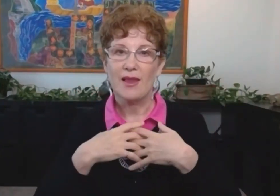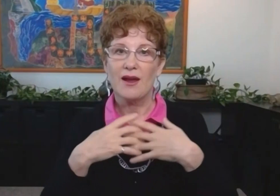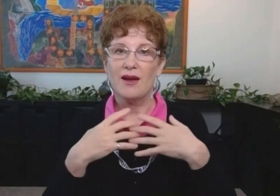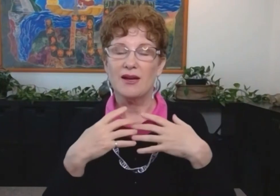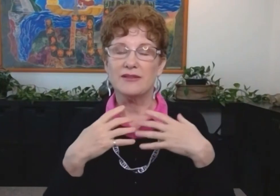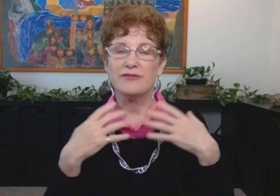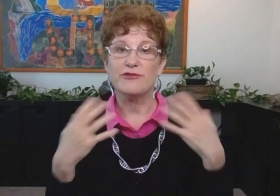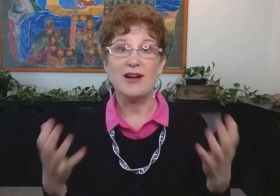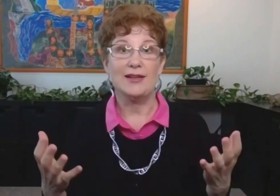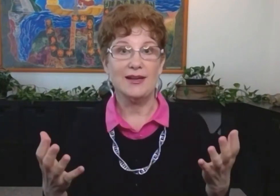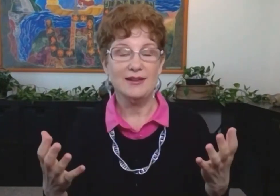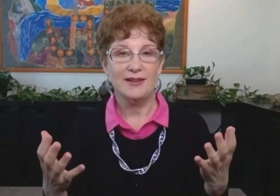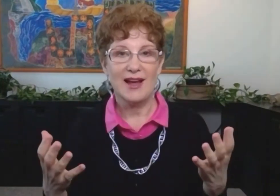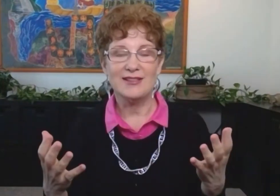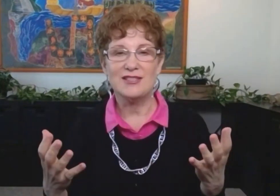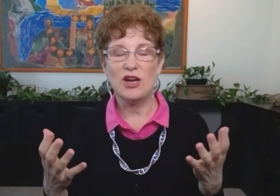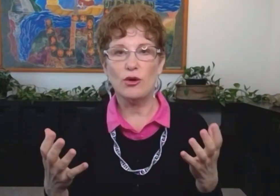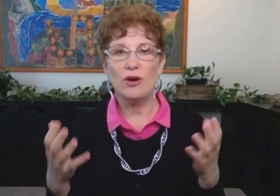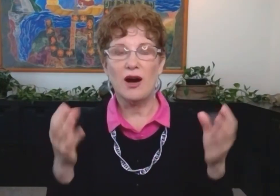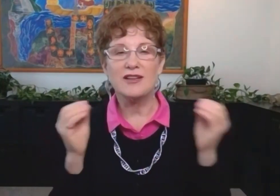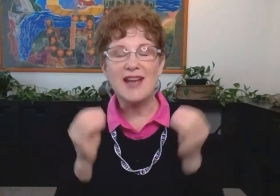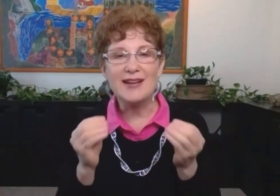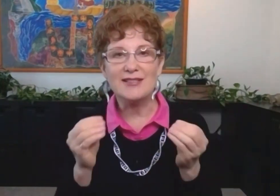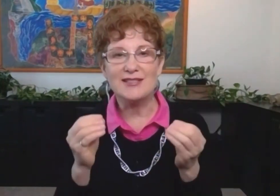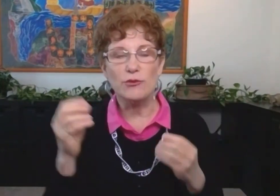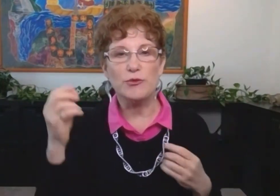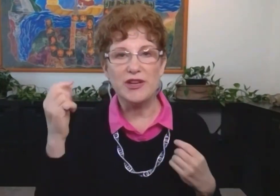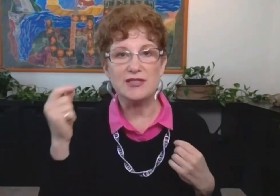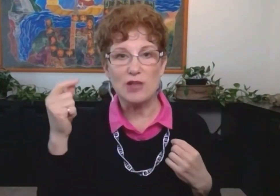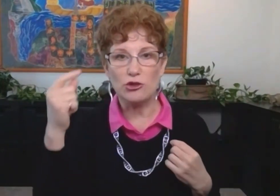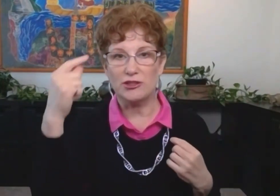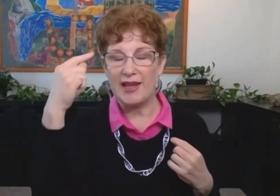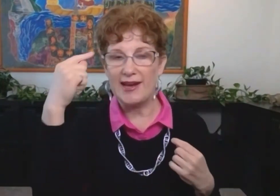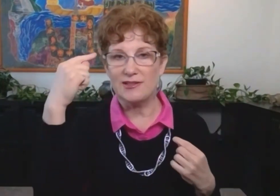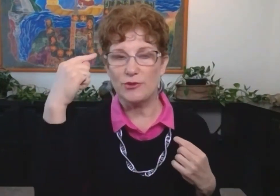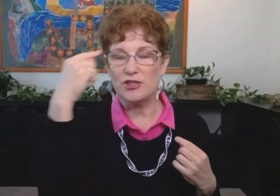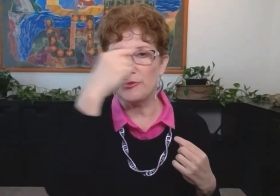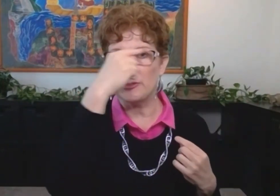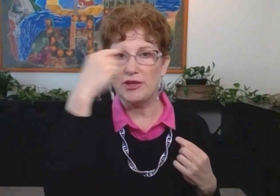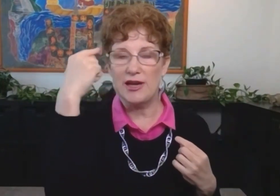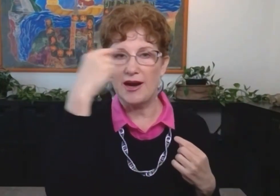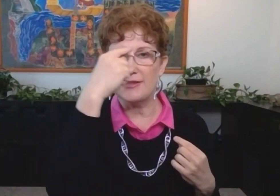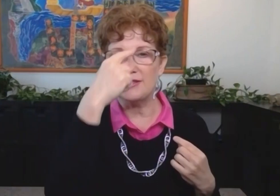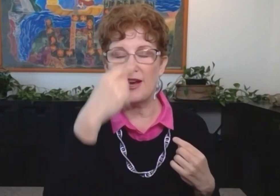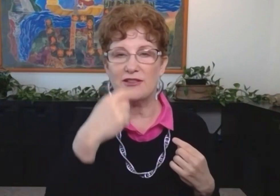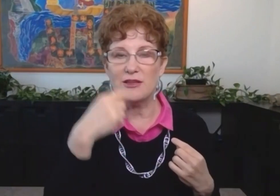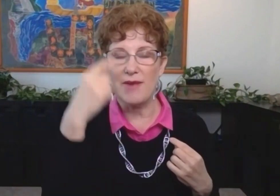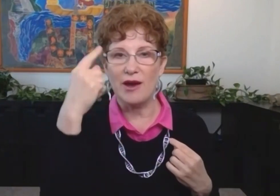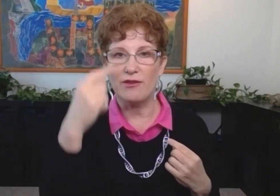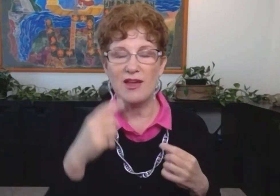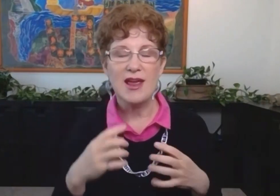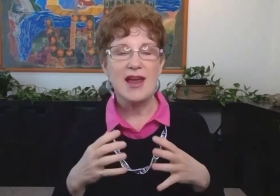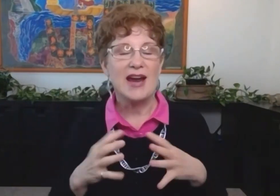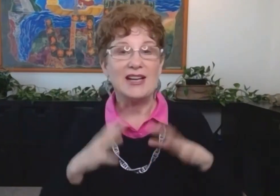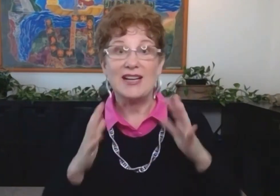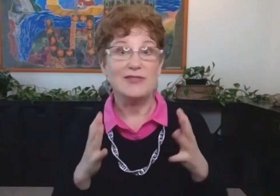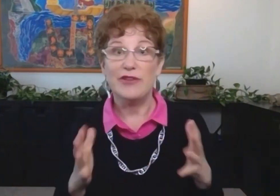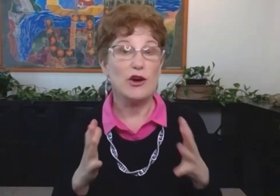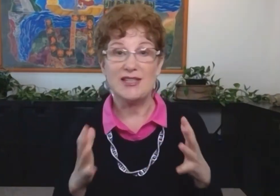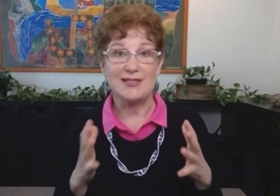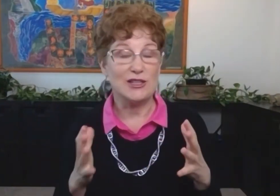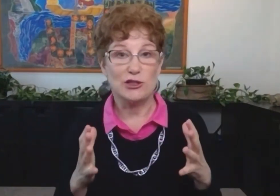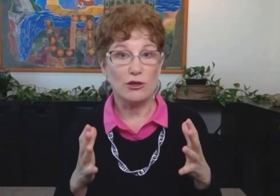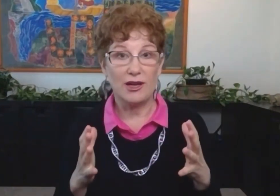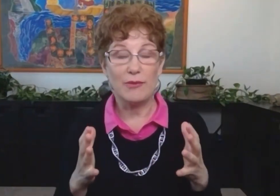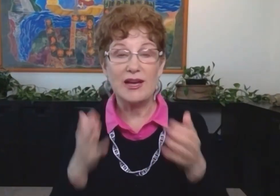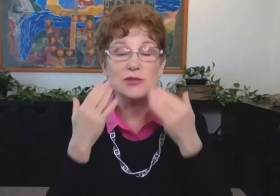friendly. And so our tendency would be to social gaze, which is between the eyes and down to the mouth. And it